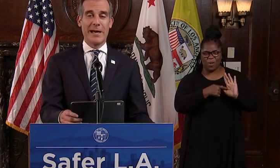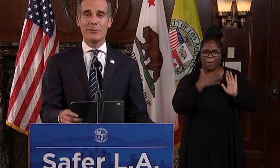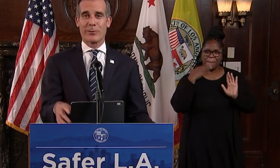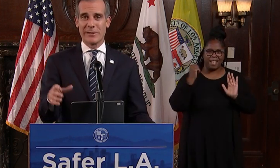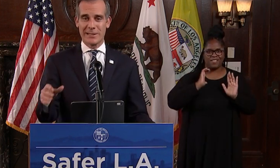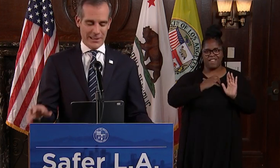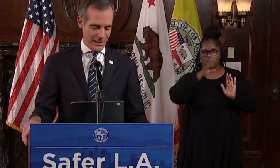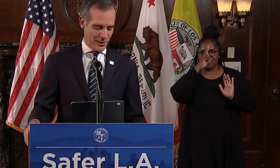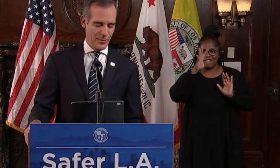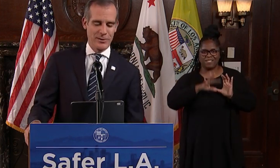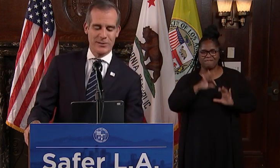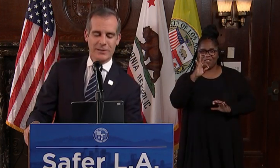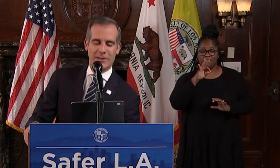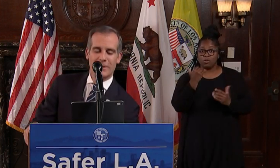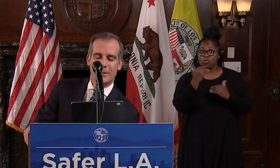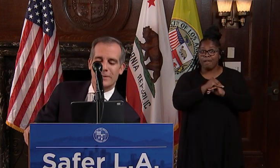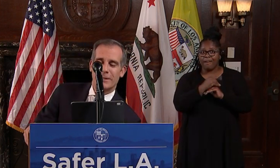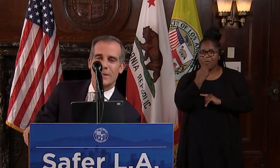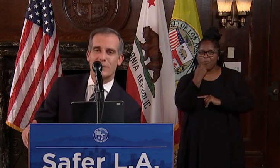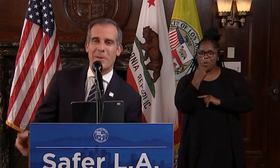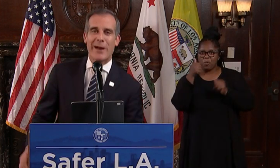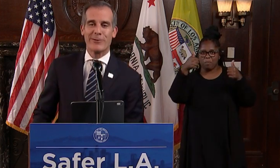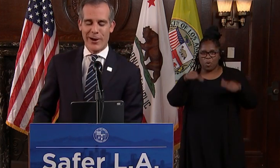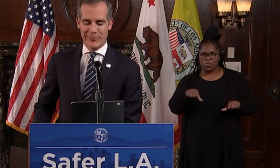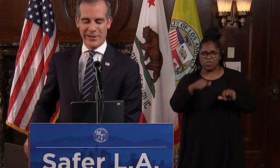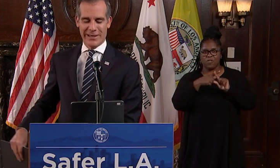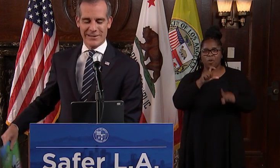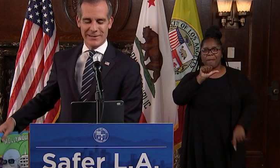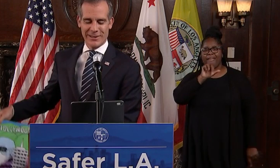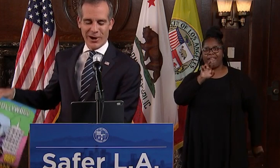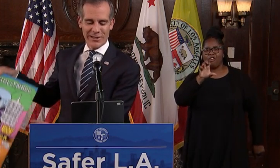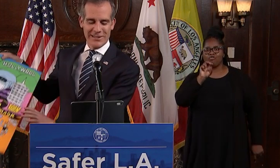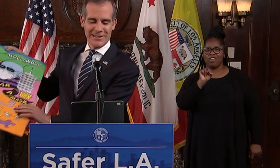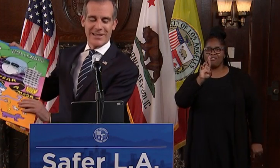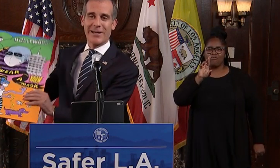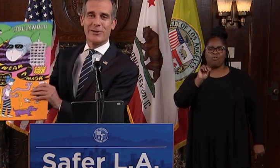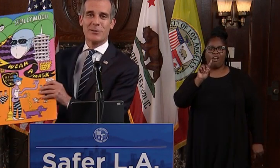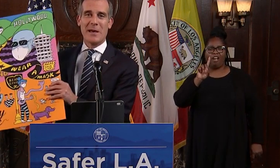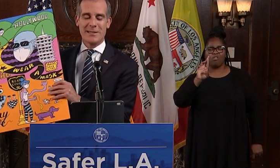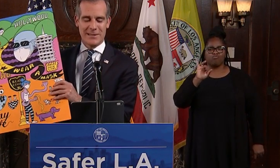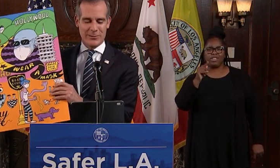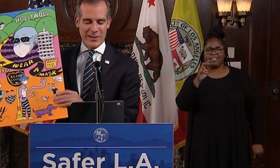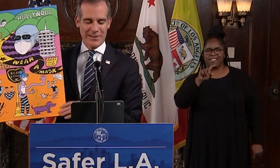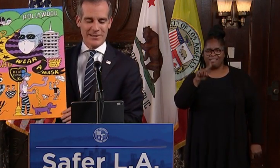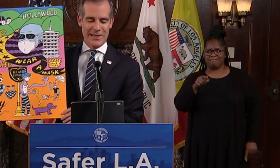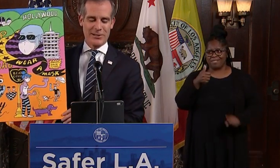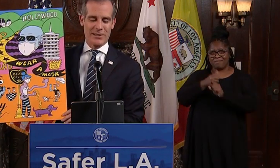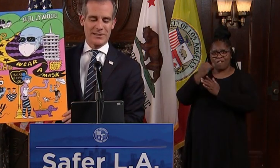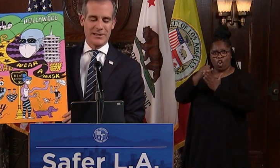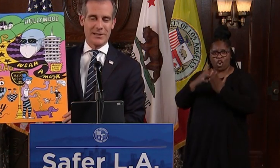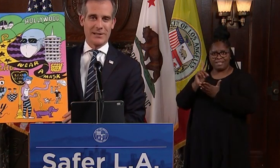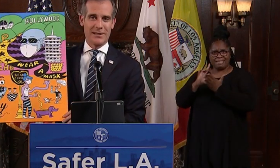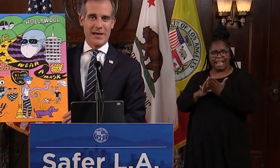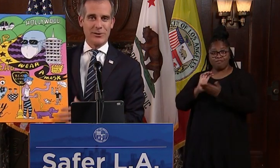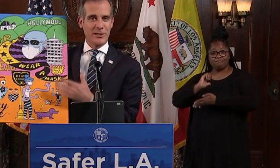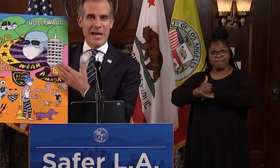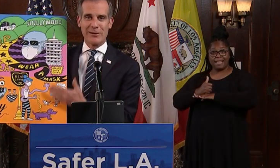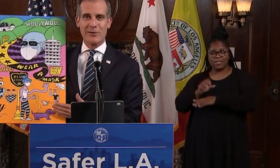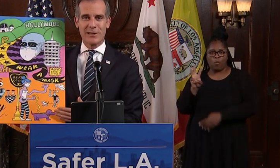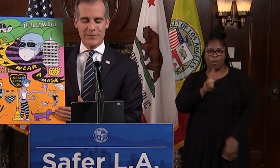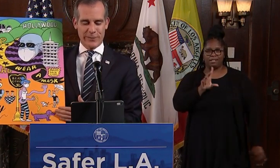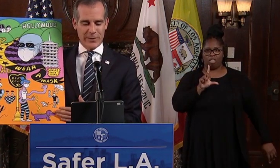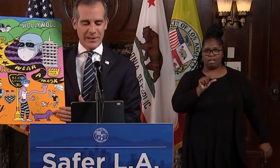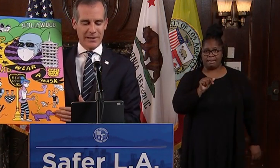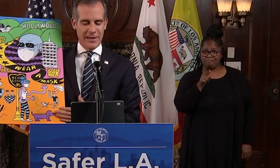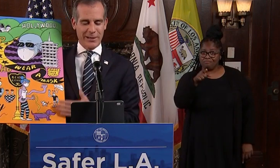Tonight, we're releasing another poster. It's from Aaron Rodriguez, an artist and designer who's based in West Los Angeles. And you can